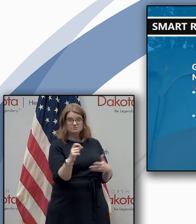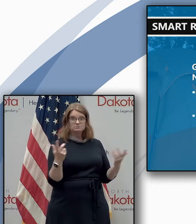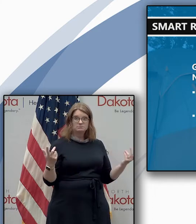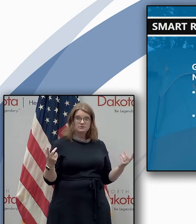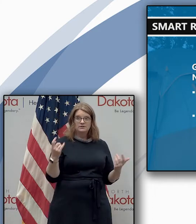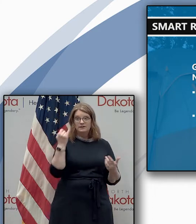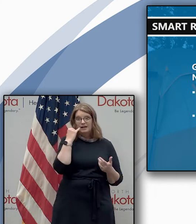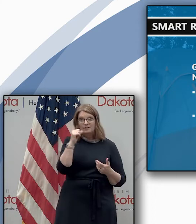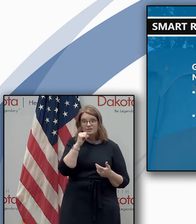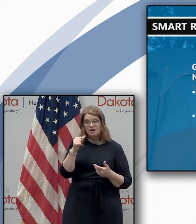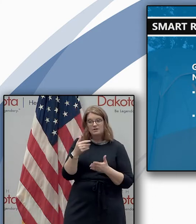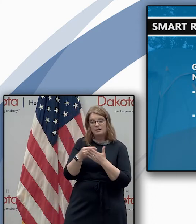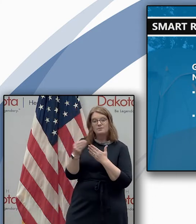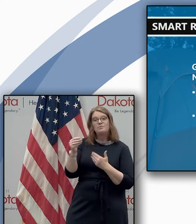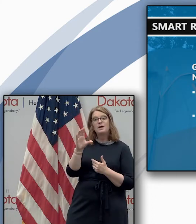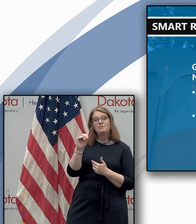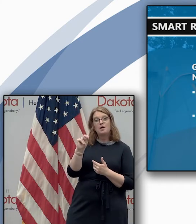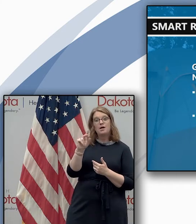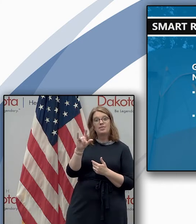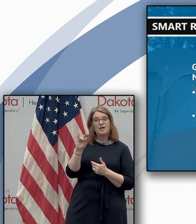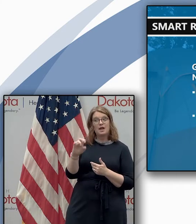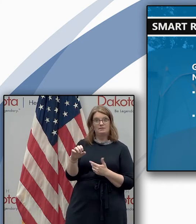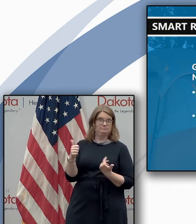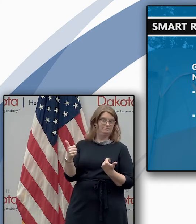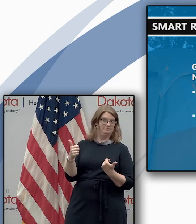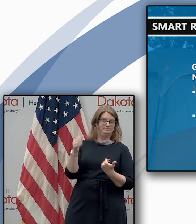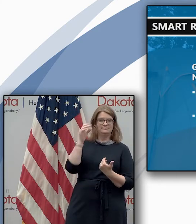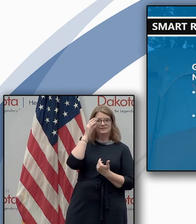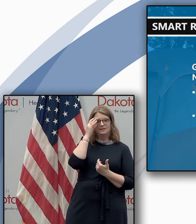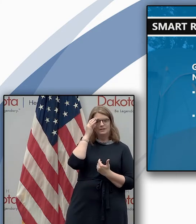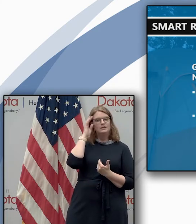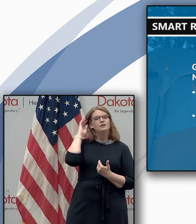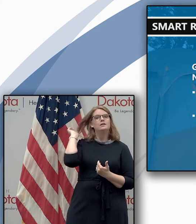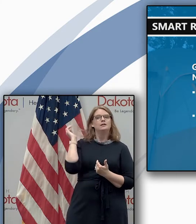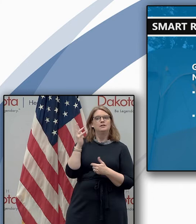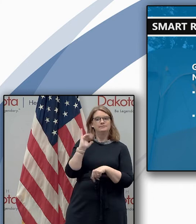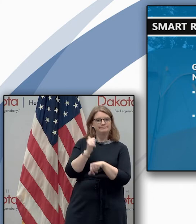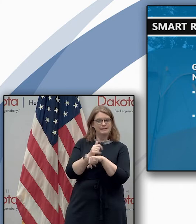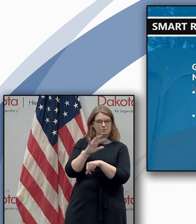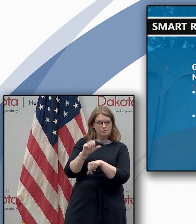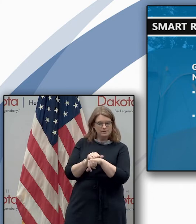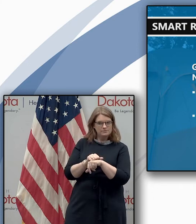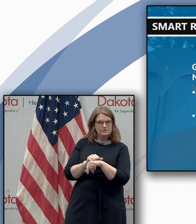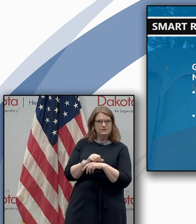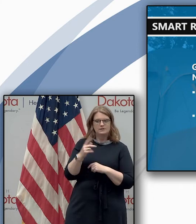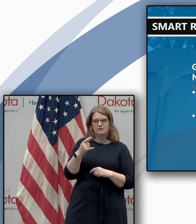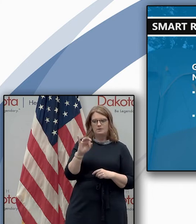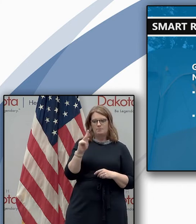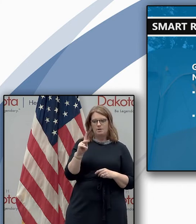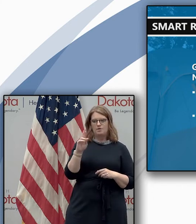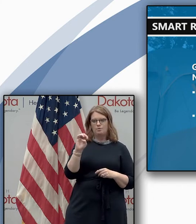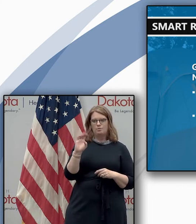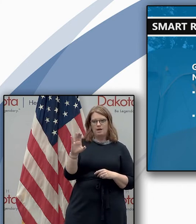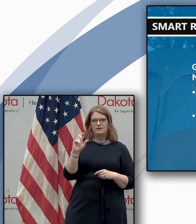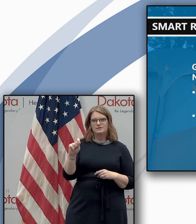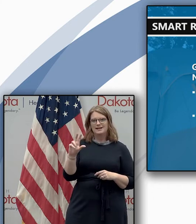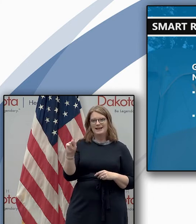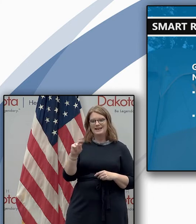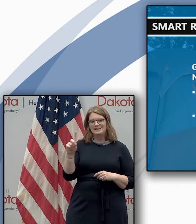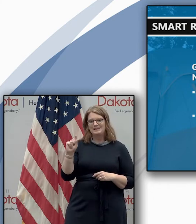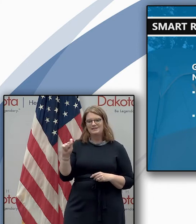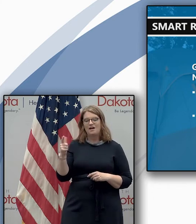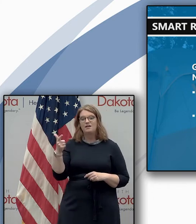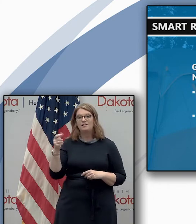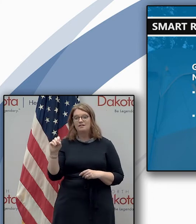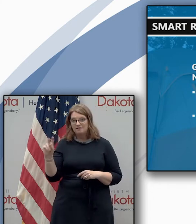purchase park passes online which is a even a better way to go which is make and make those reservations by visiting parkrec.nd.gov we